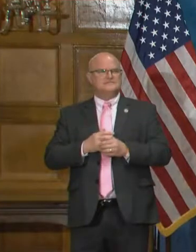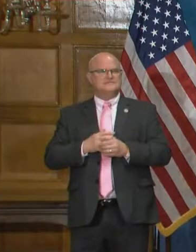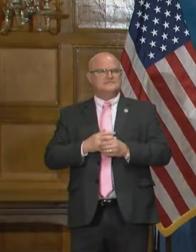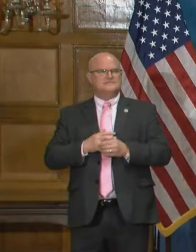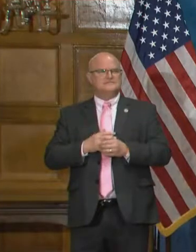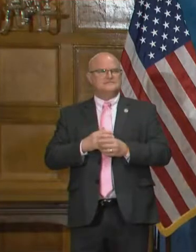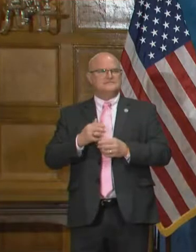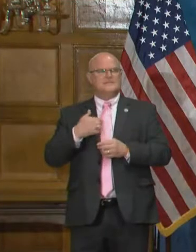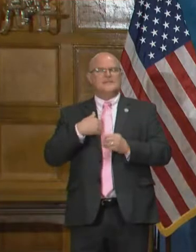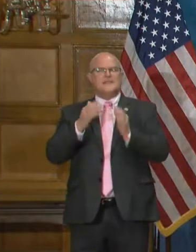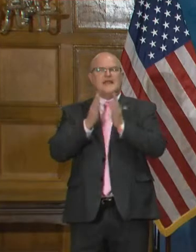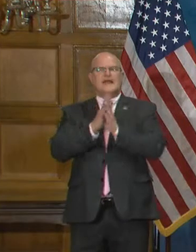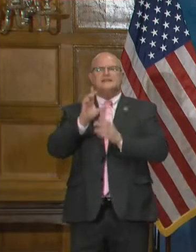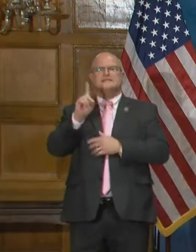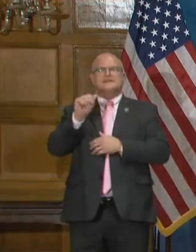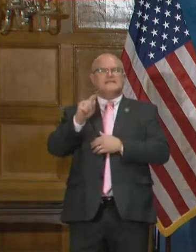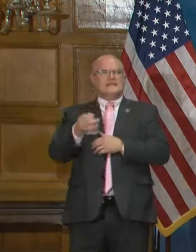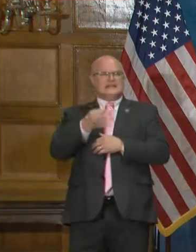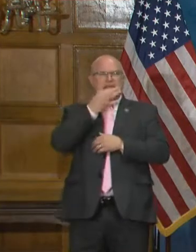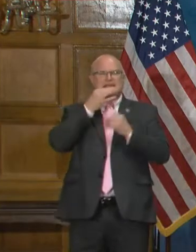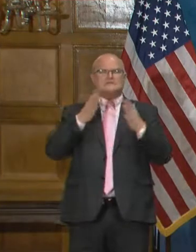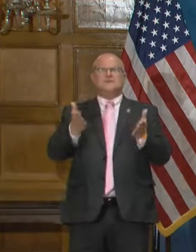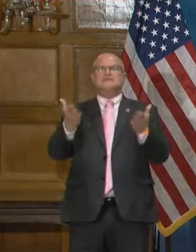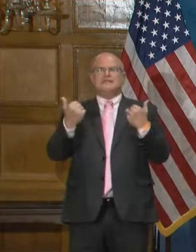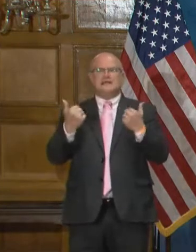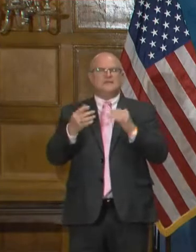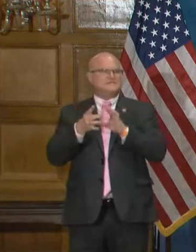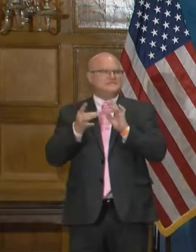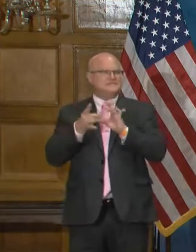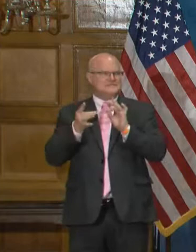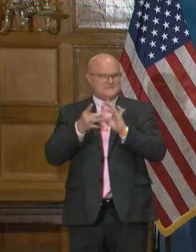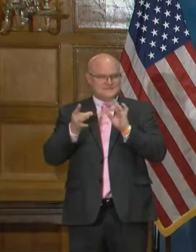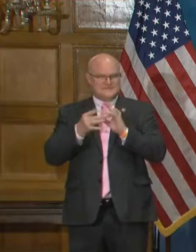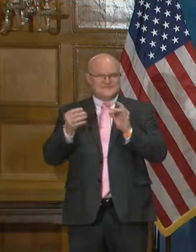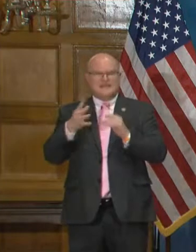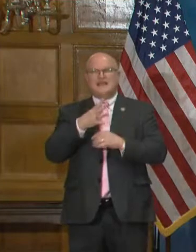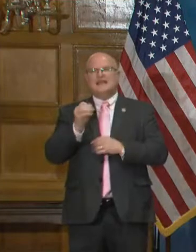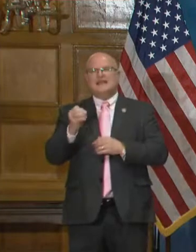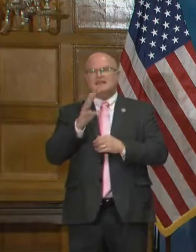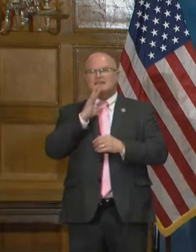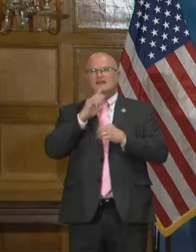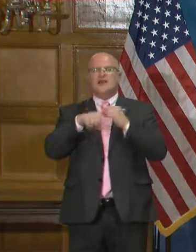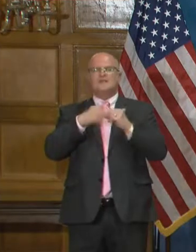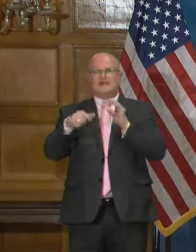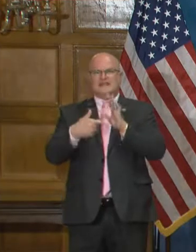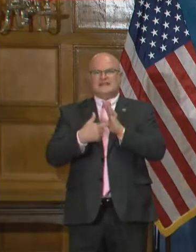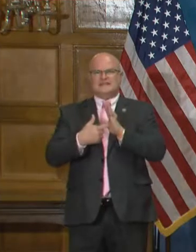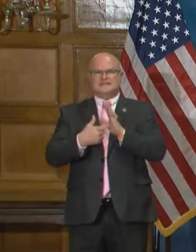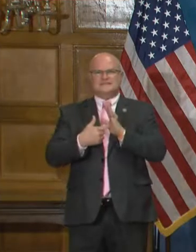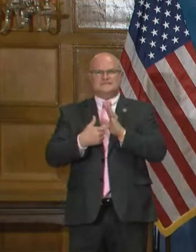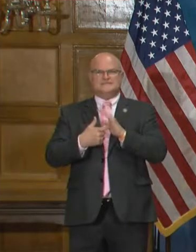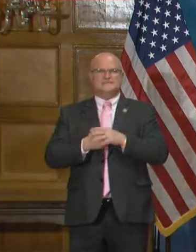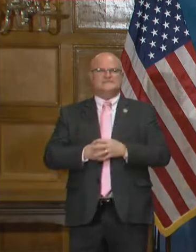Uh, I'll ask, uh, our data experts to, uh, come up here and to, uh, talk about this.